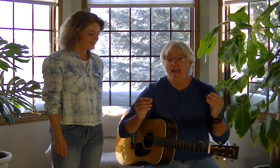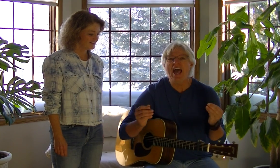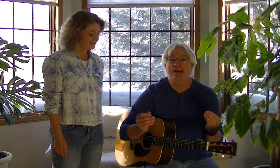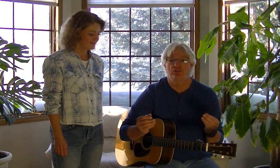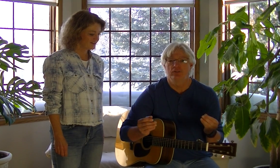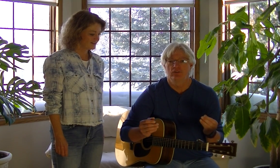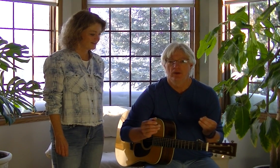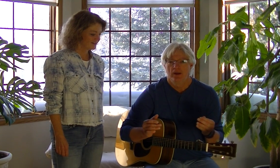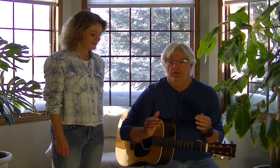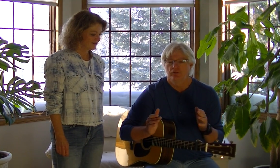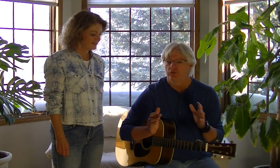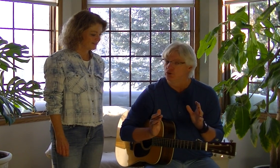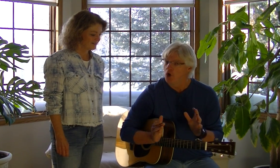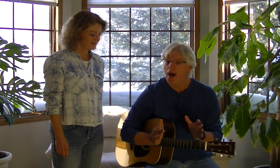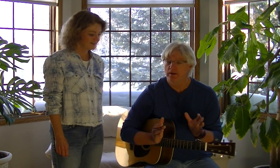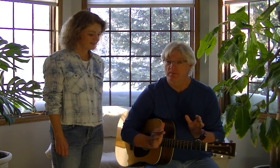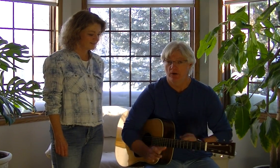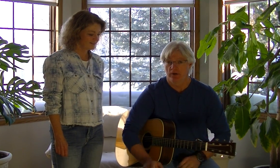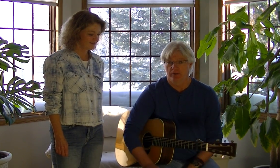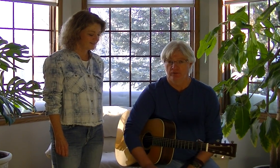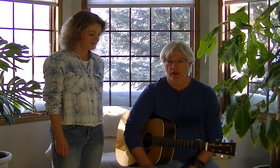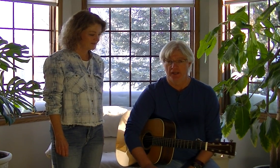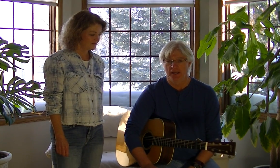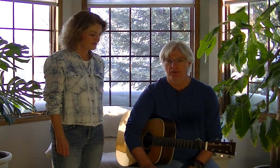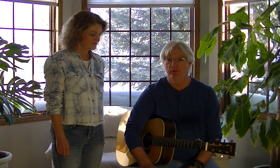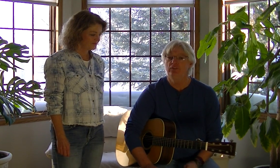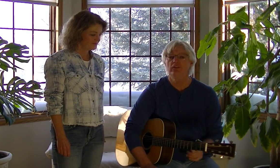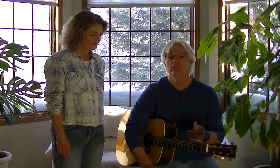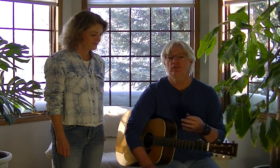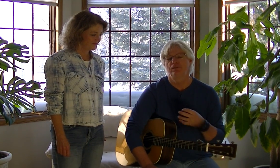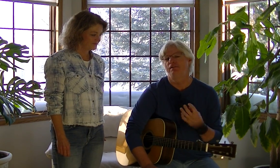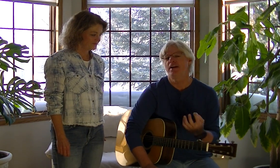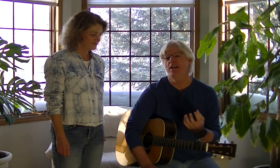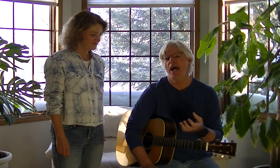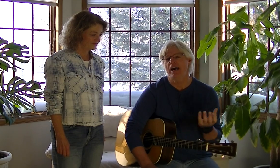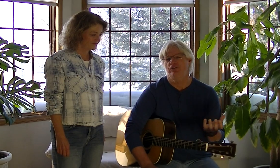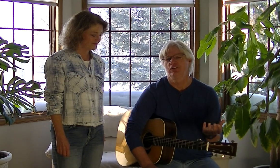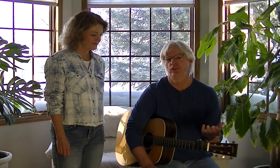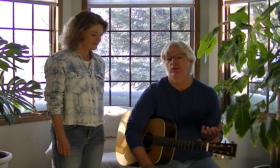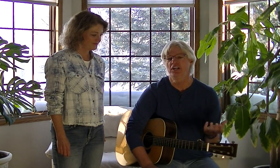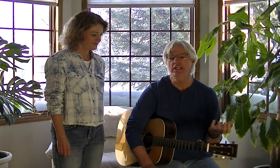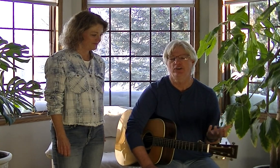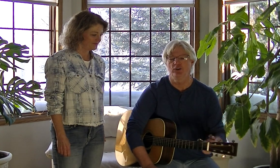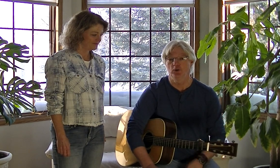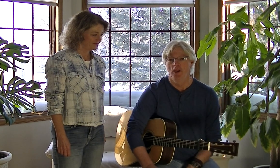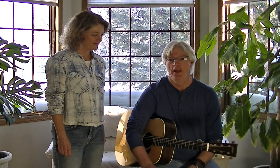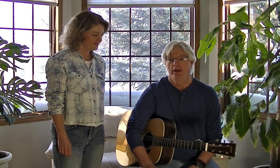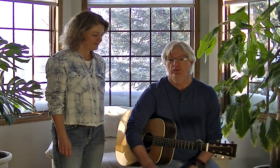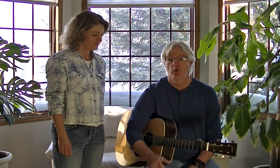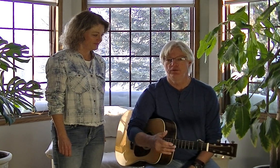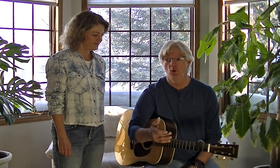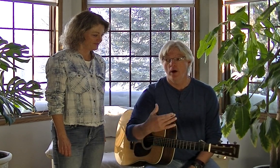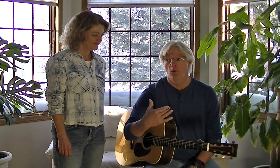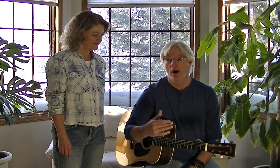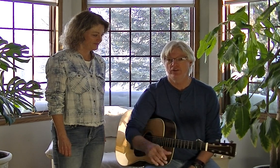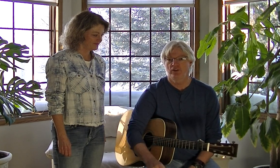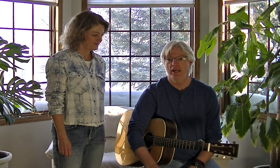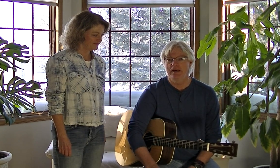actions. This is not American sign language, this is just fun actions that are neat to do. So if you want to watch Kim,